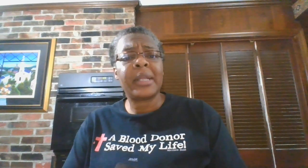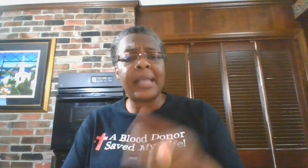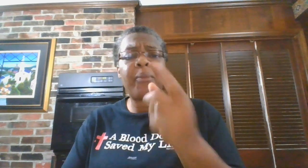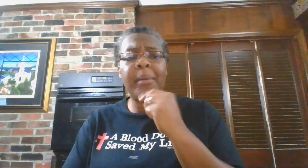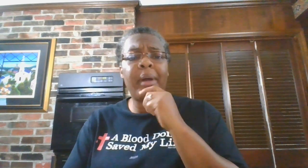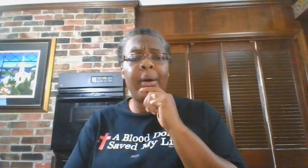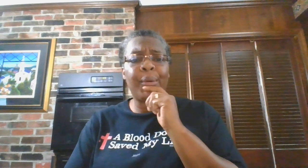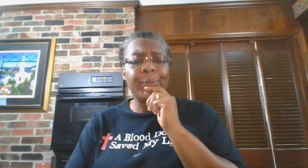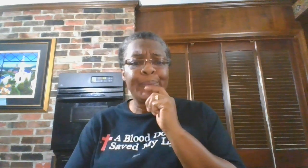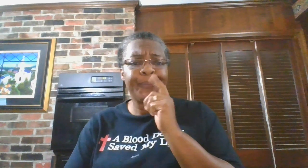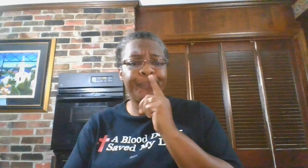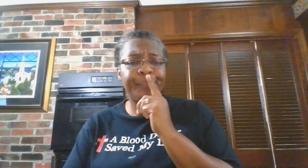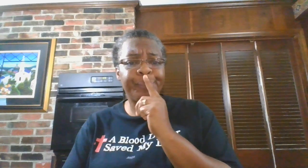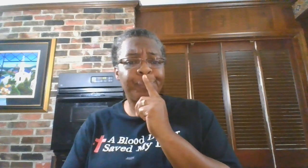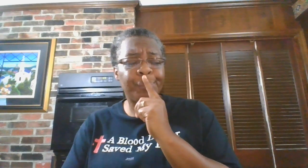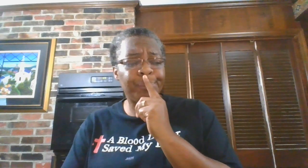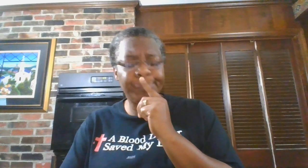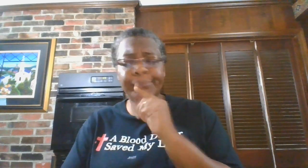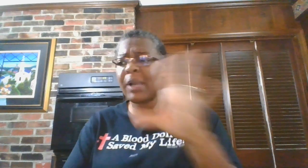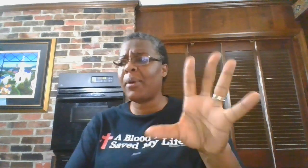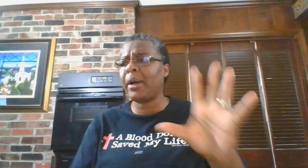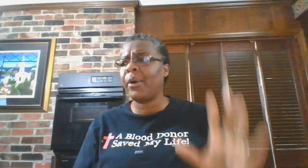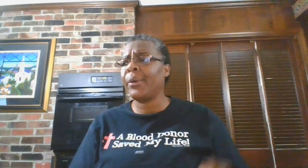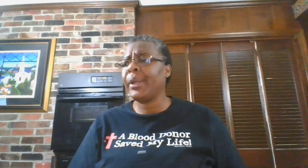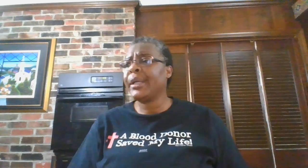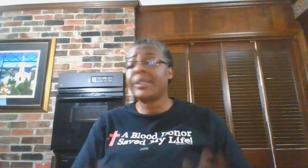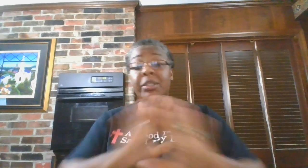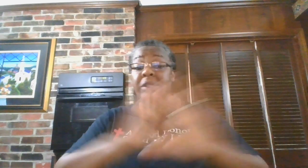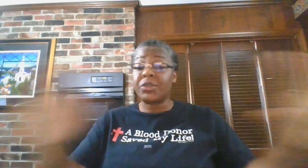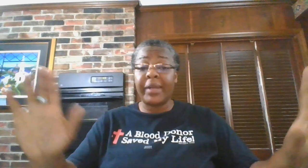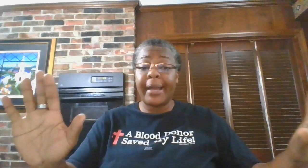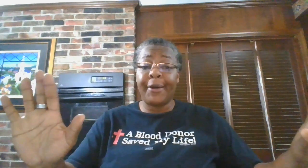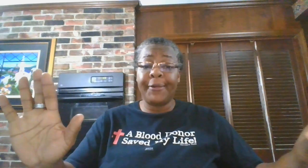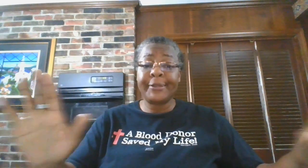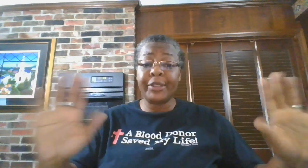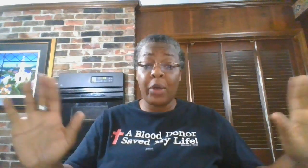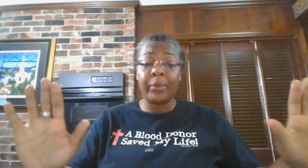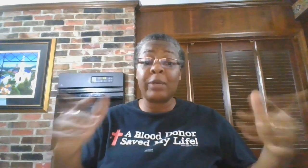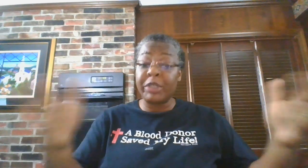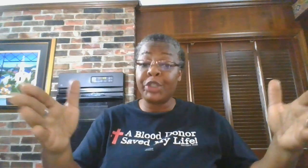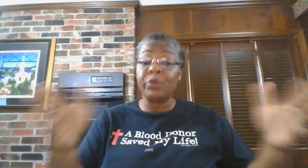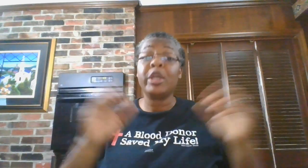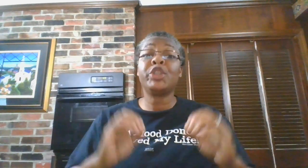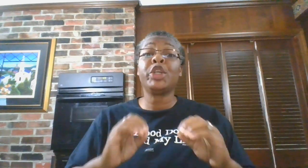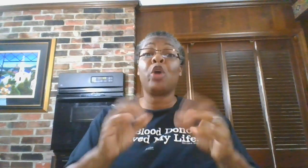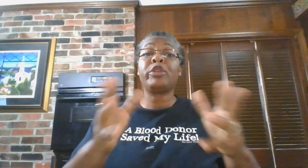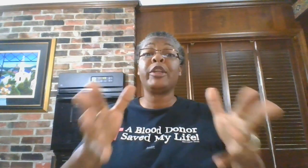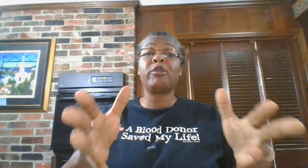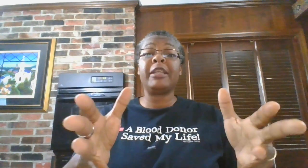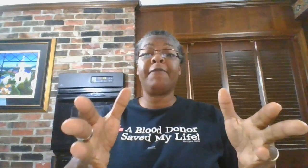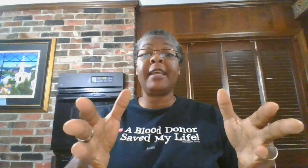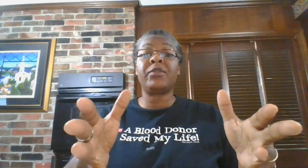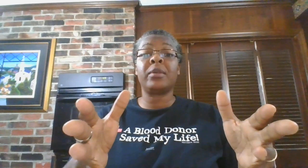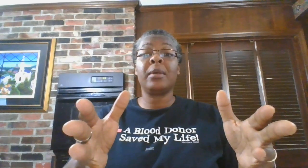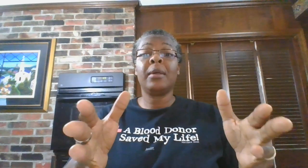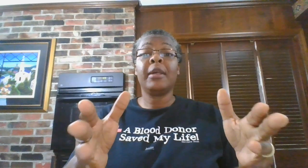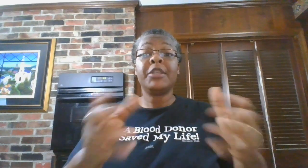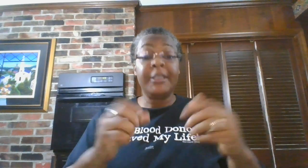That woman a hoe. That woman a hoe. She's just a straight out hoe. She's a hoe. That's what she do. She go to those events. She